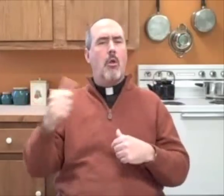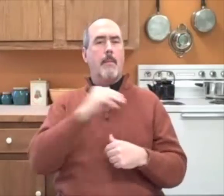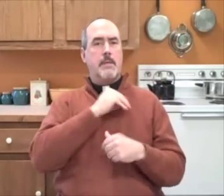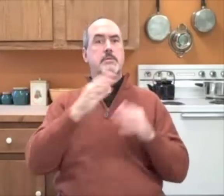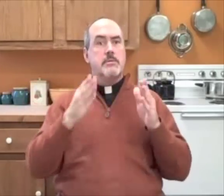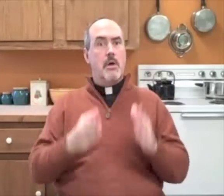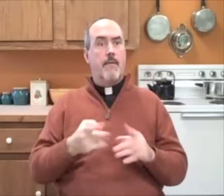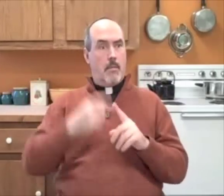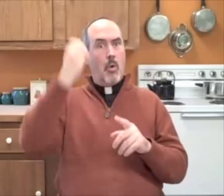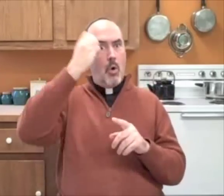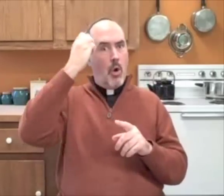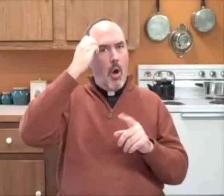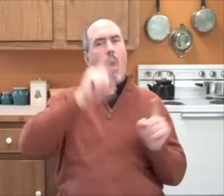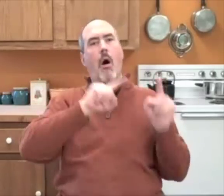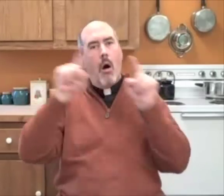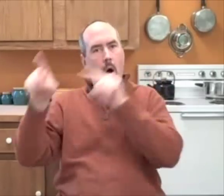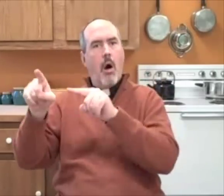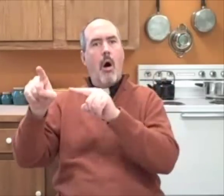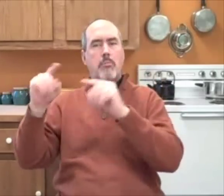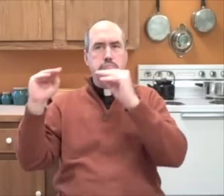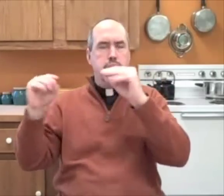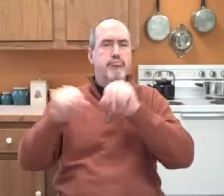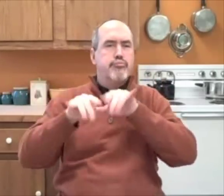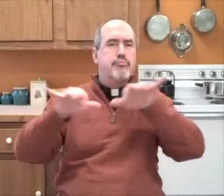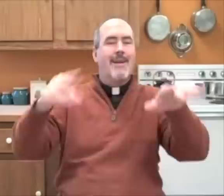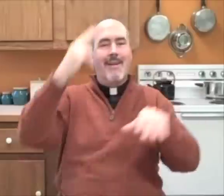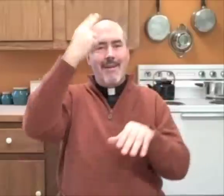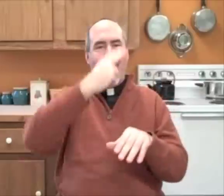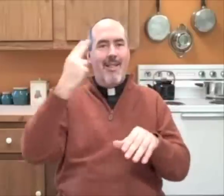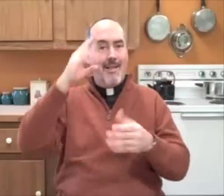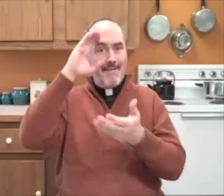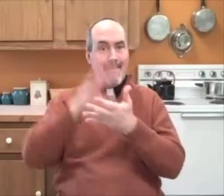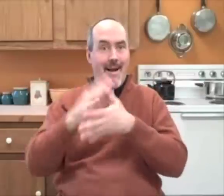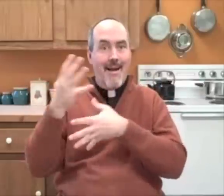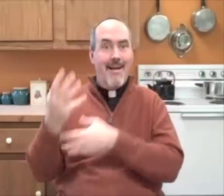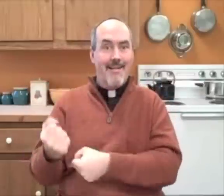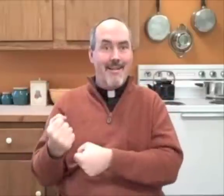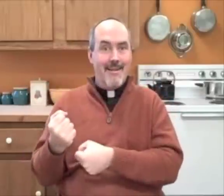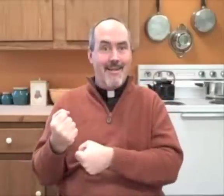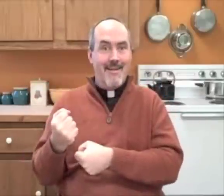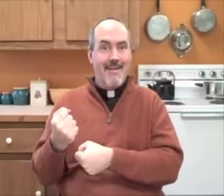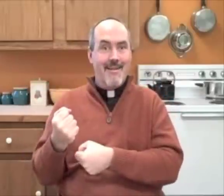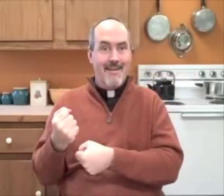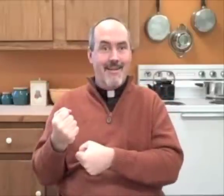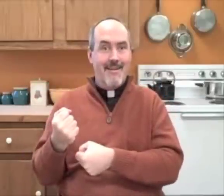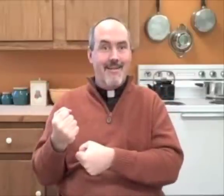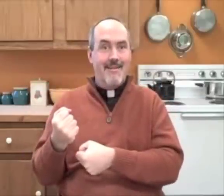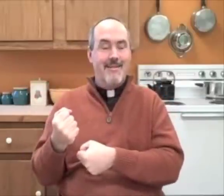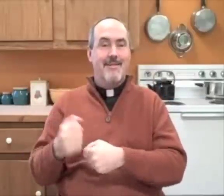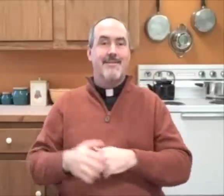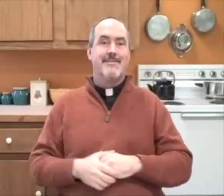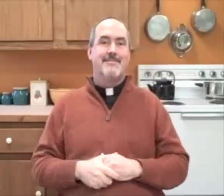However, there were other European missionaries that also went to Japan to teach about Christianity and Catholicism.